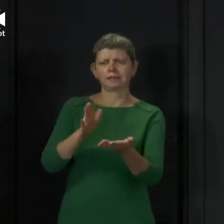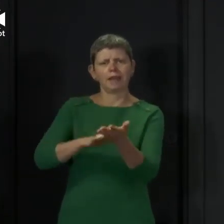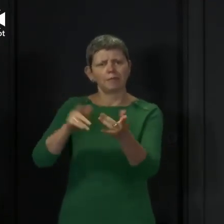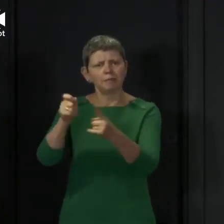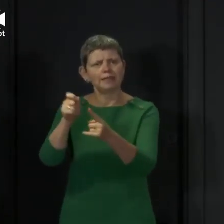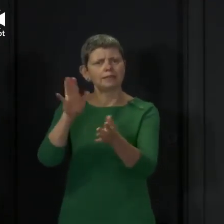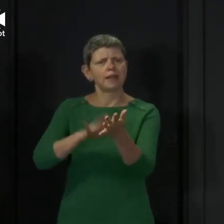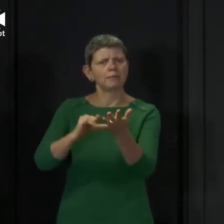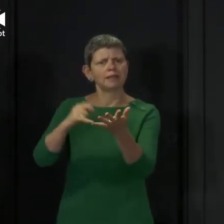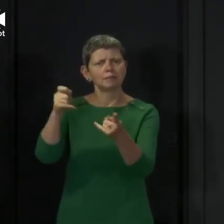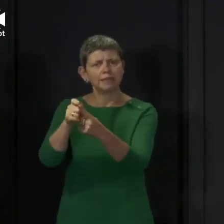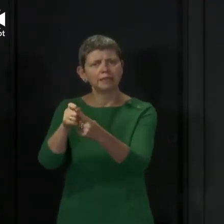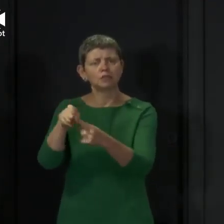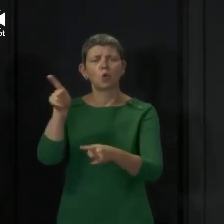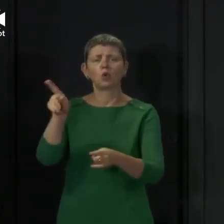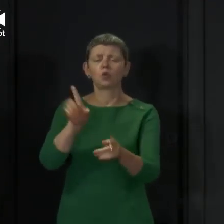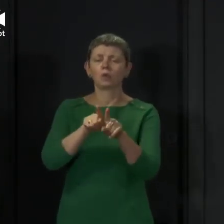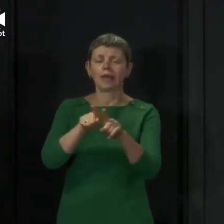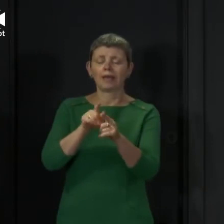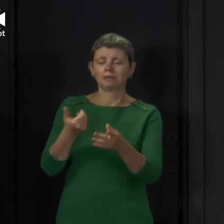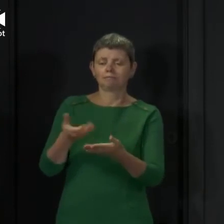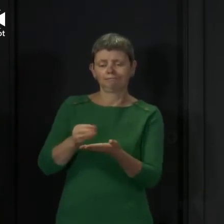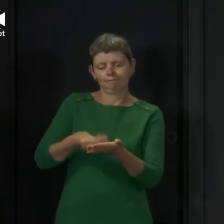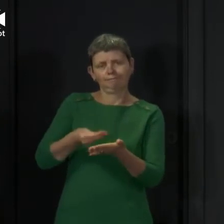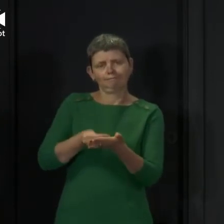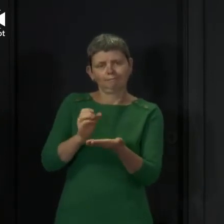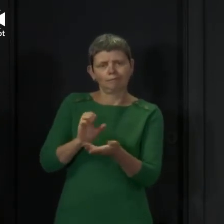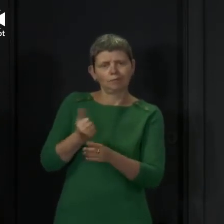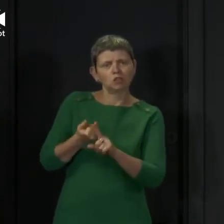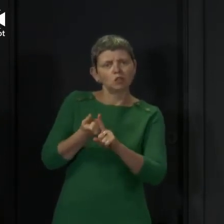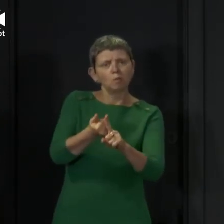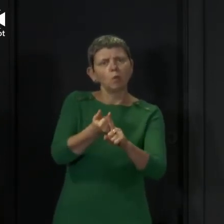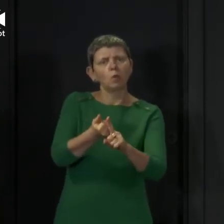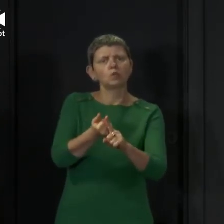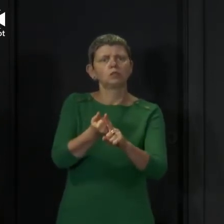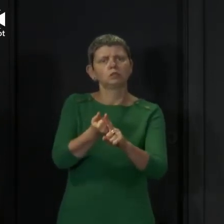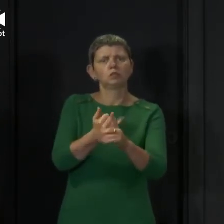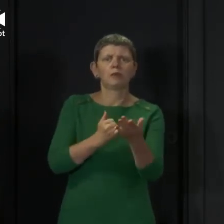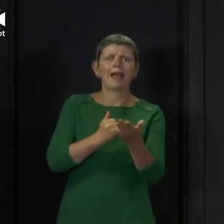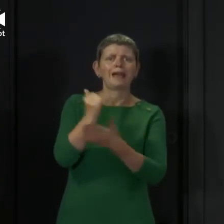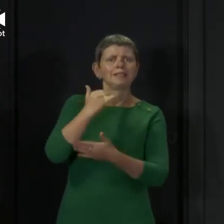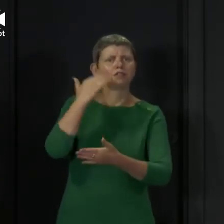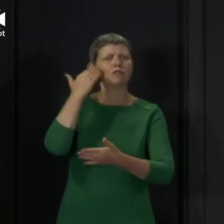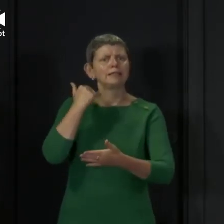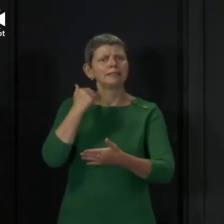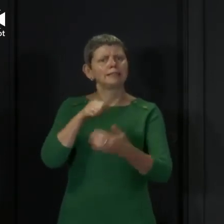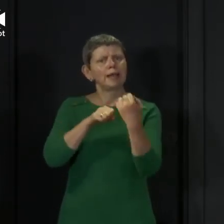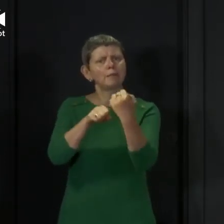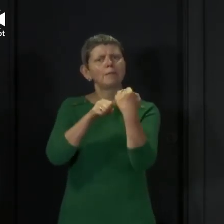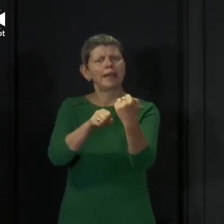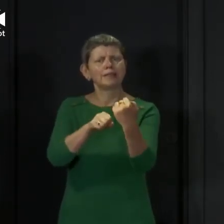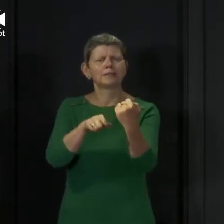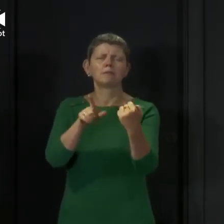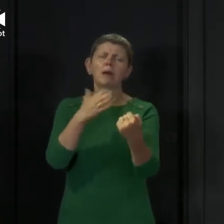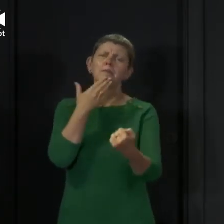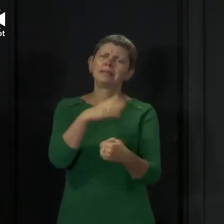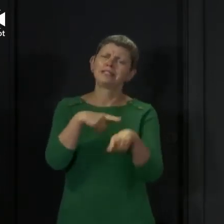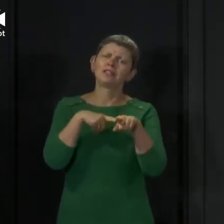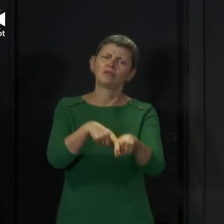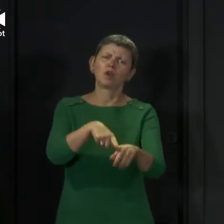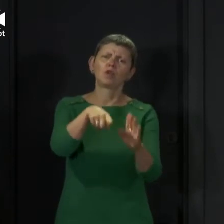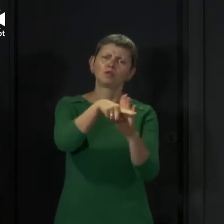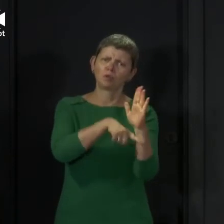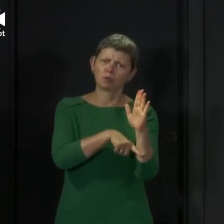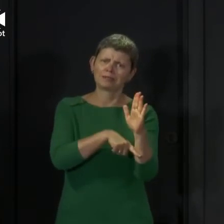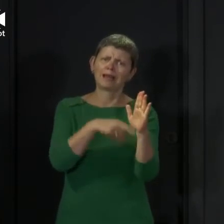-racism campaigns. But please, please try to stay within the rules that are there for your own protection. And above all, please